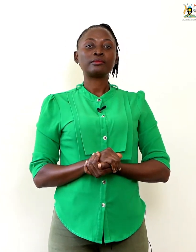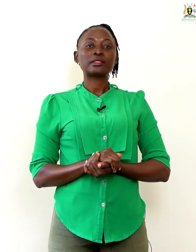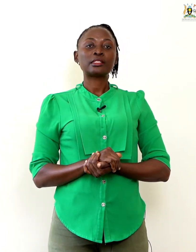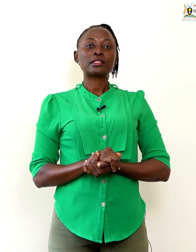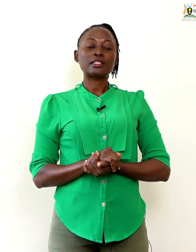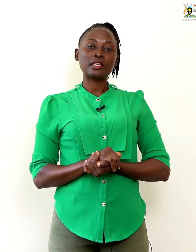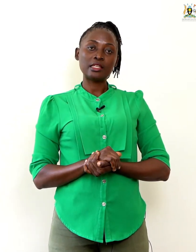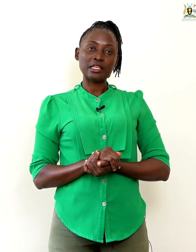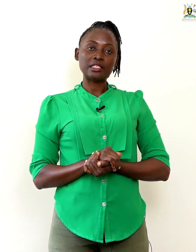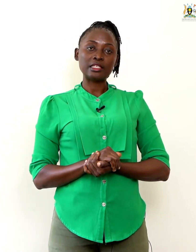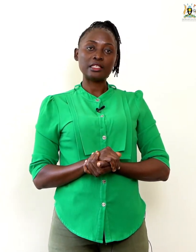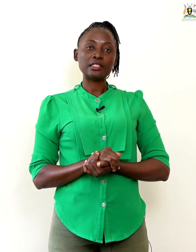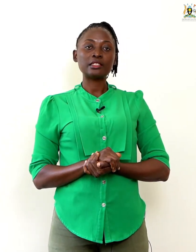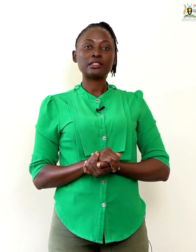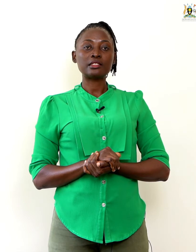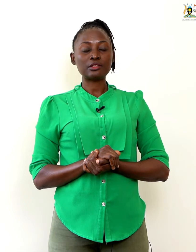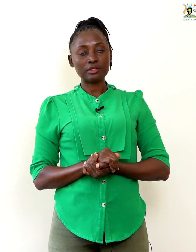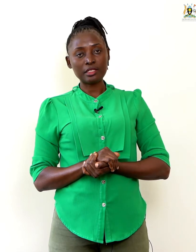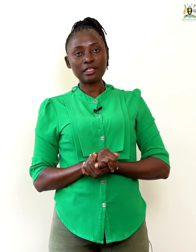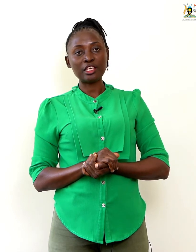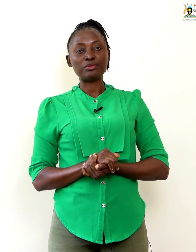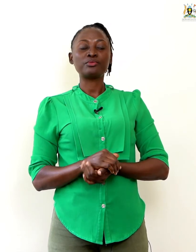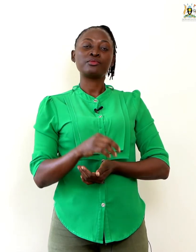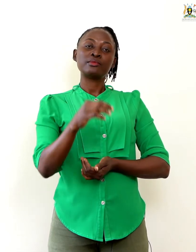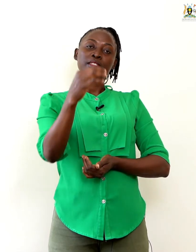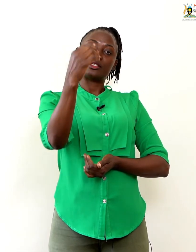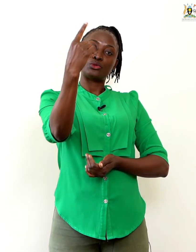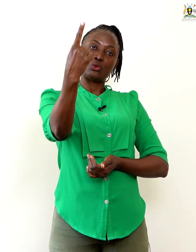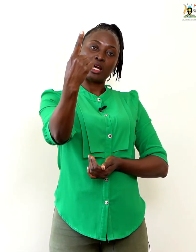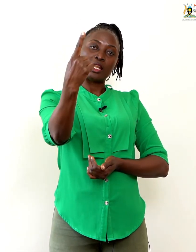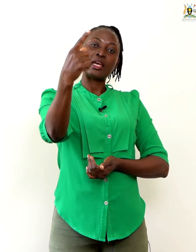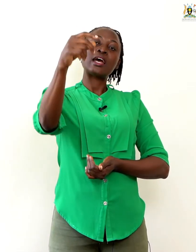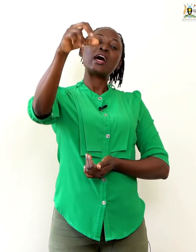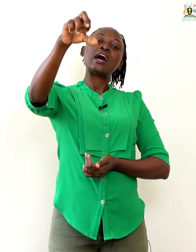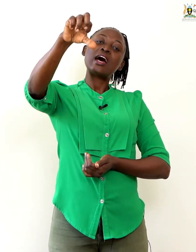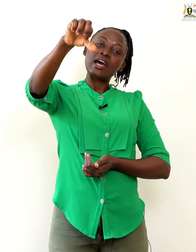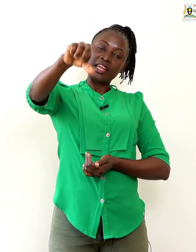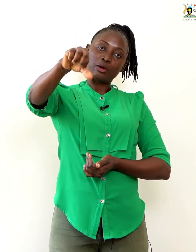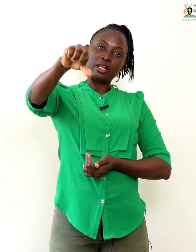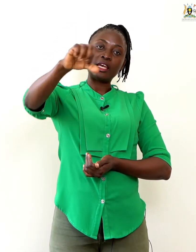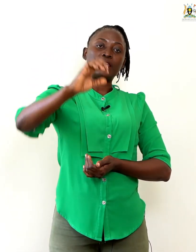Then 19. It's the same. It is 1 and our 9.